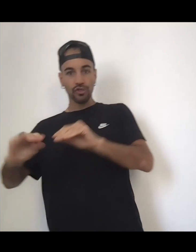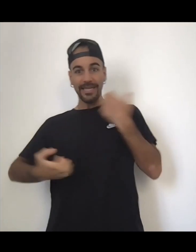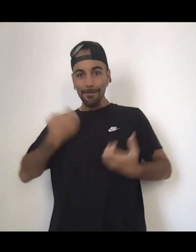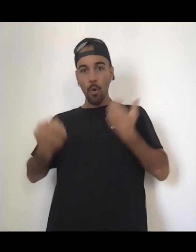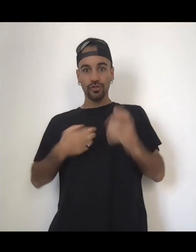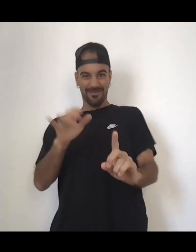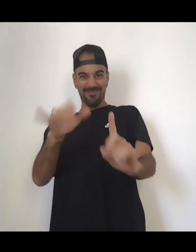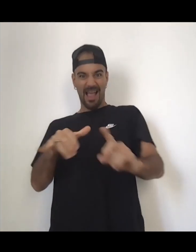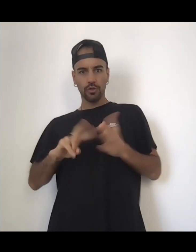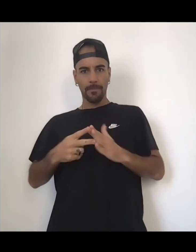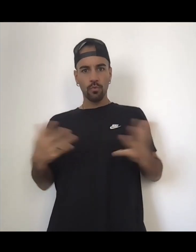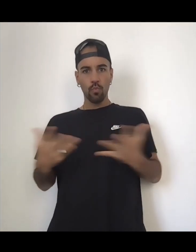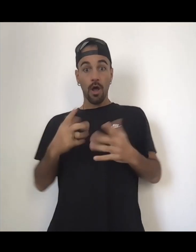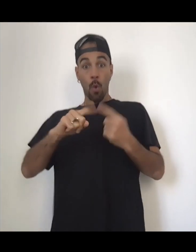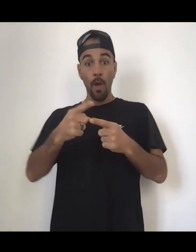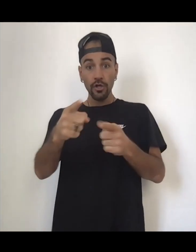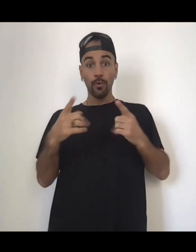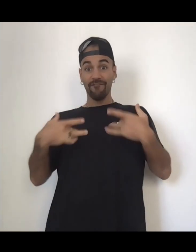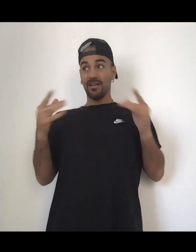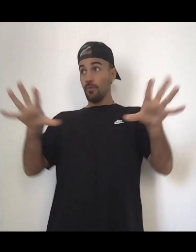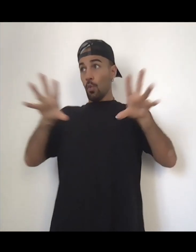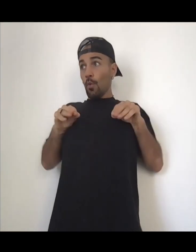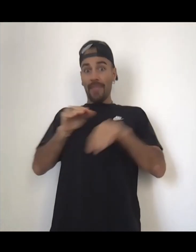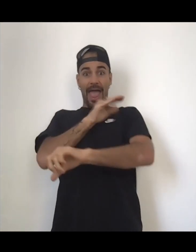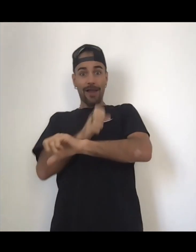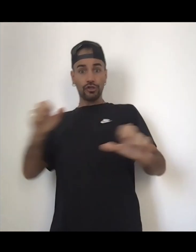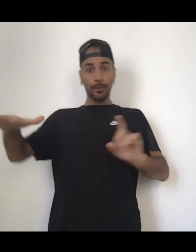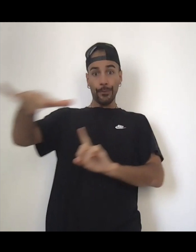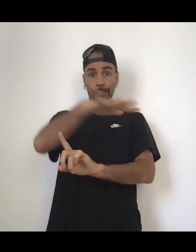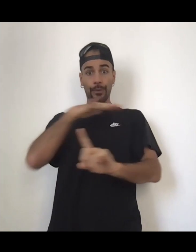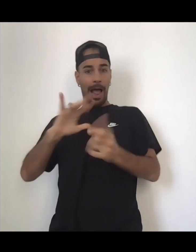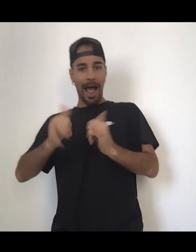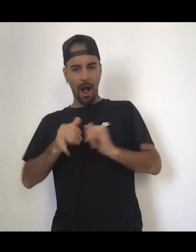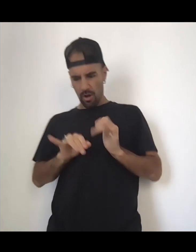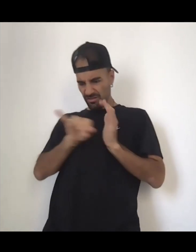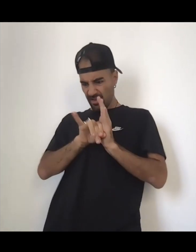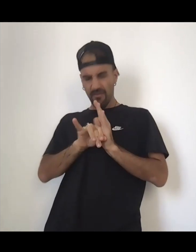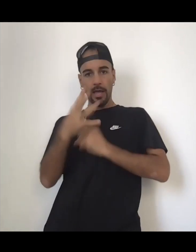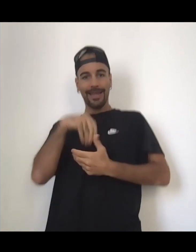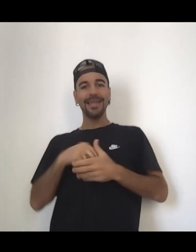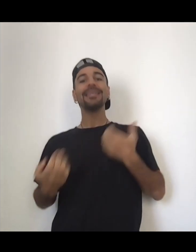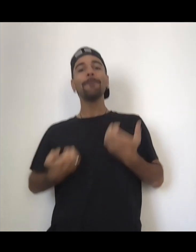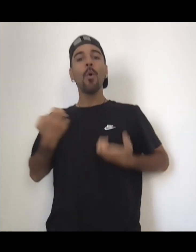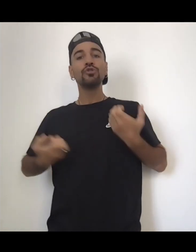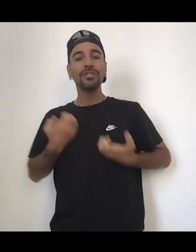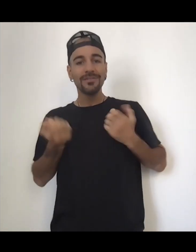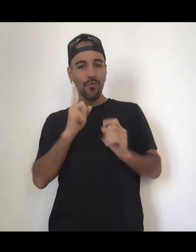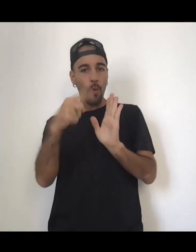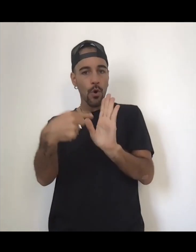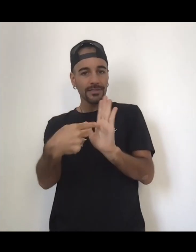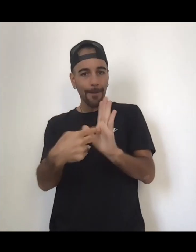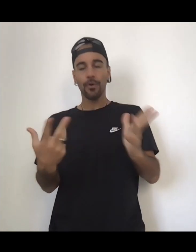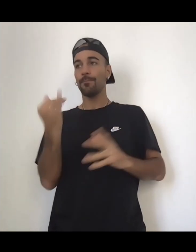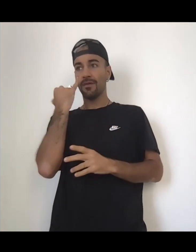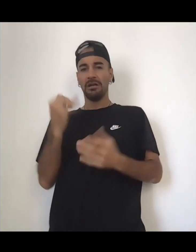need to feel it. Like, sadness, you need to feel the sadness. You need to understand the sadness. That's when it's going to click. And then